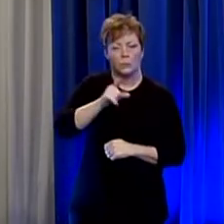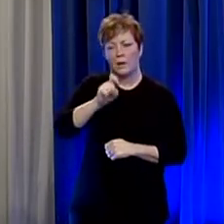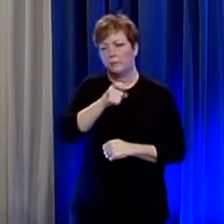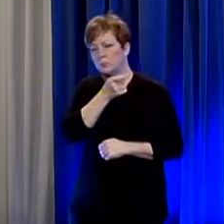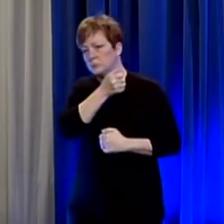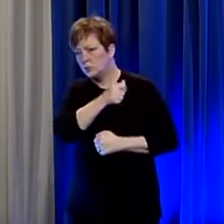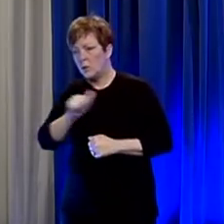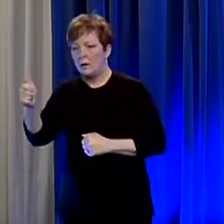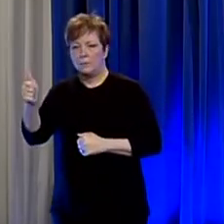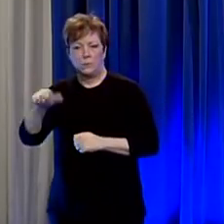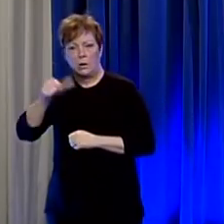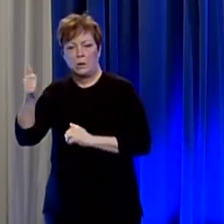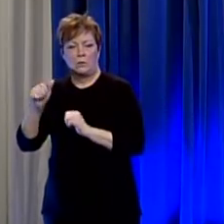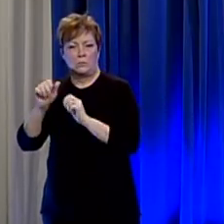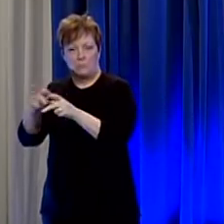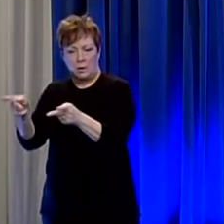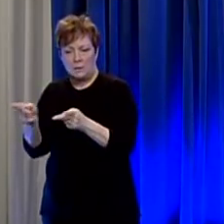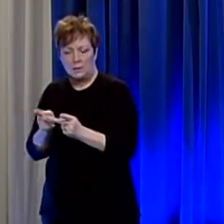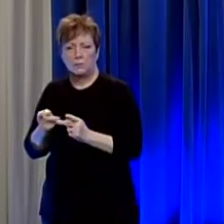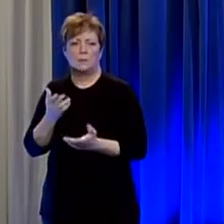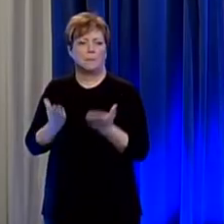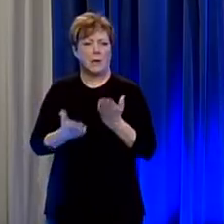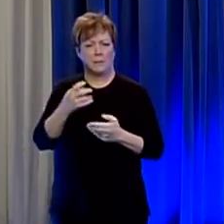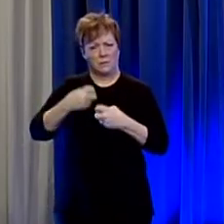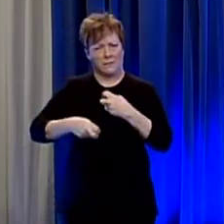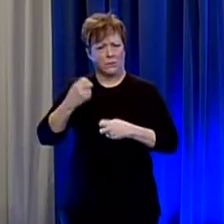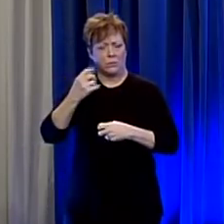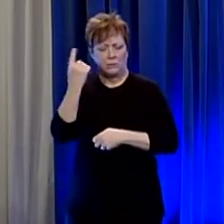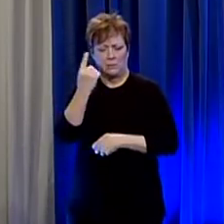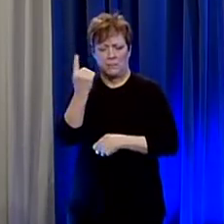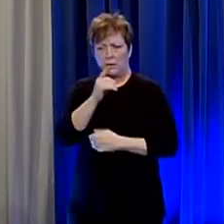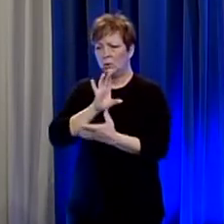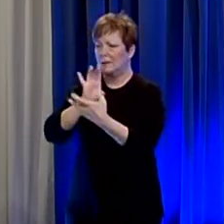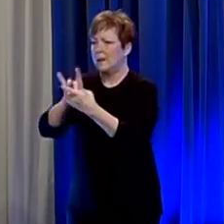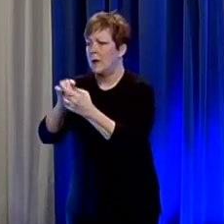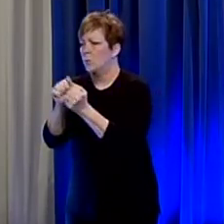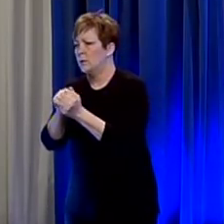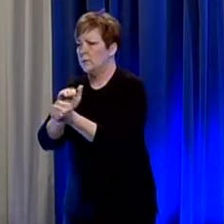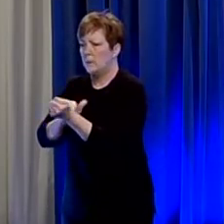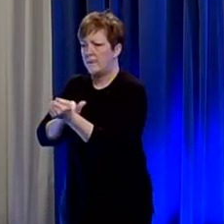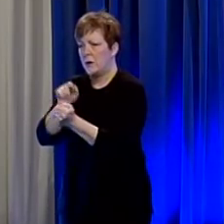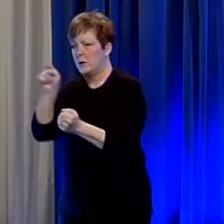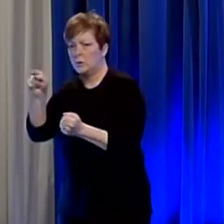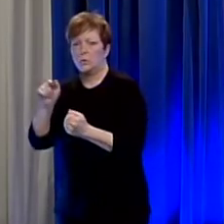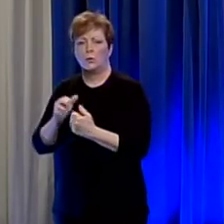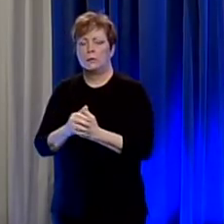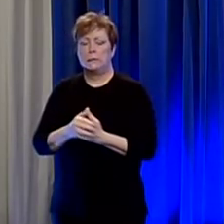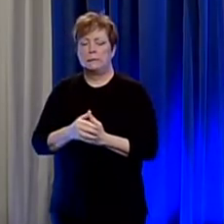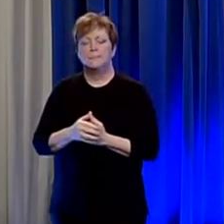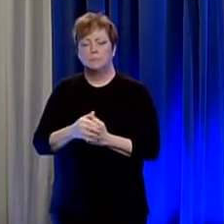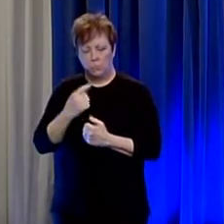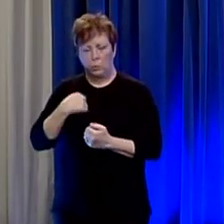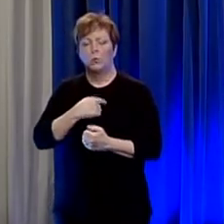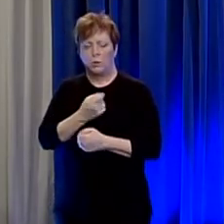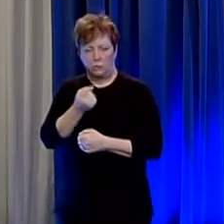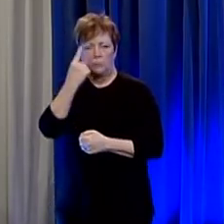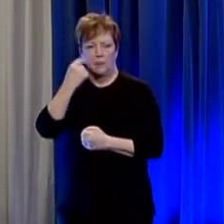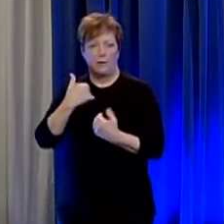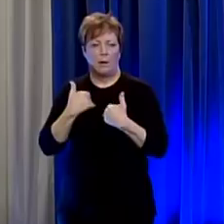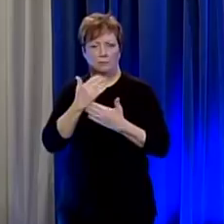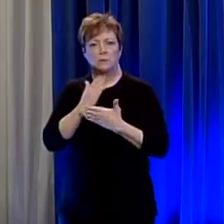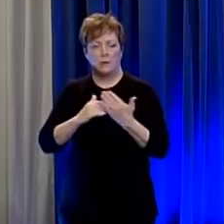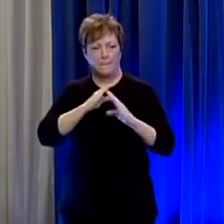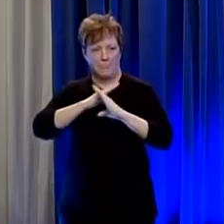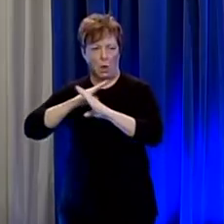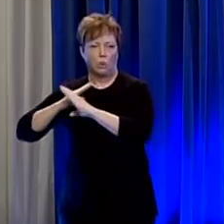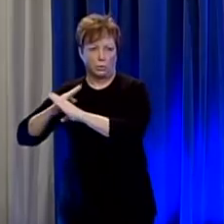have less resources in many cases or may be more difficult for someone to connect with a provider so we absolutely recognize those barriers and are trying